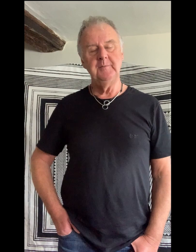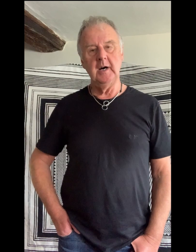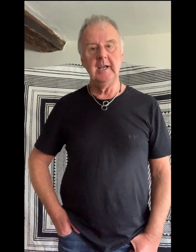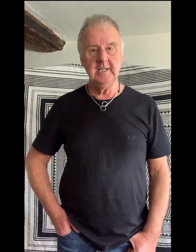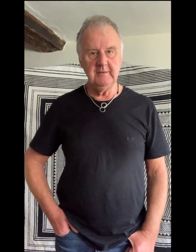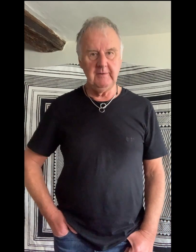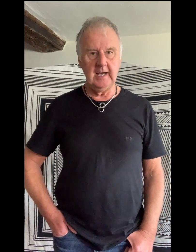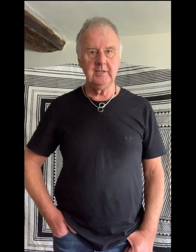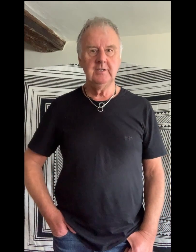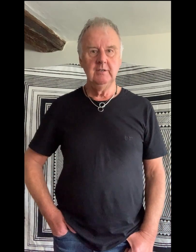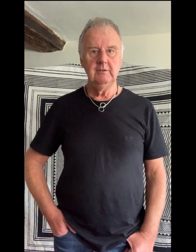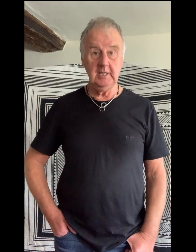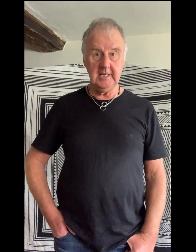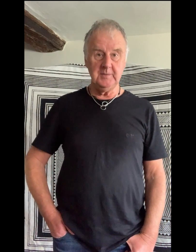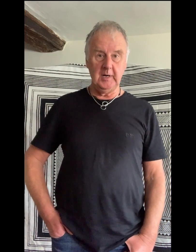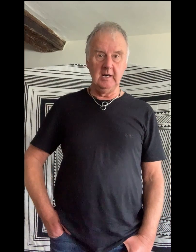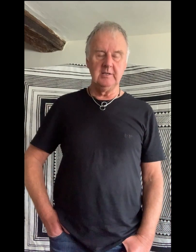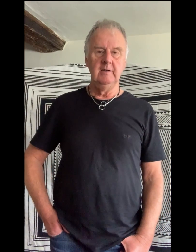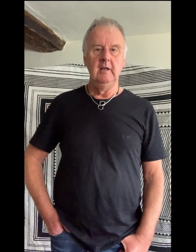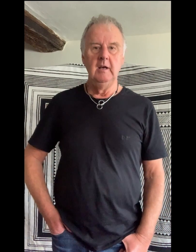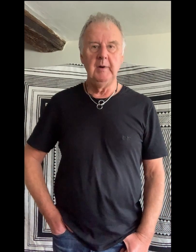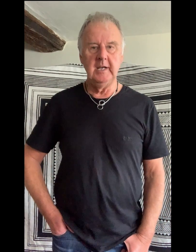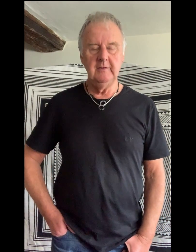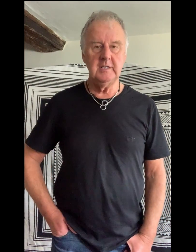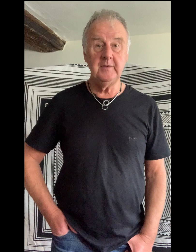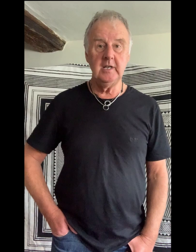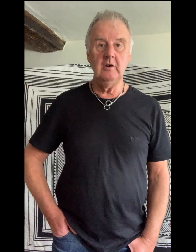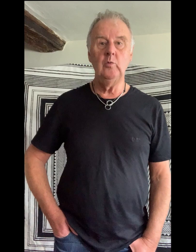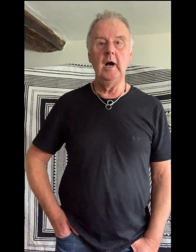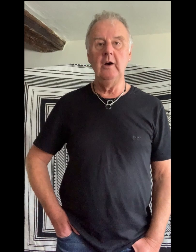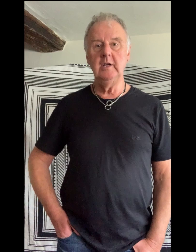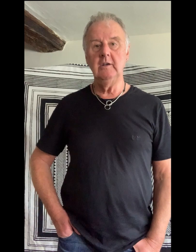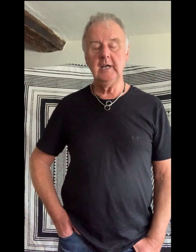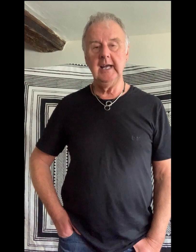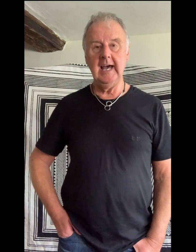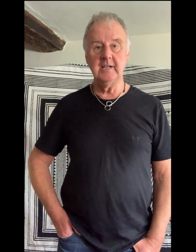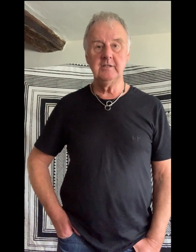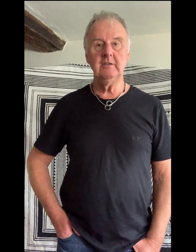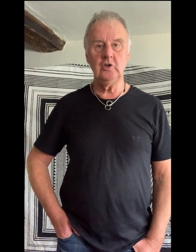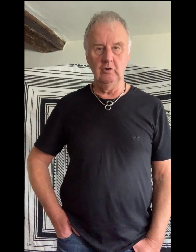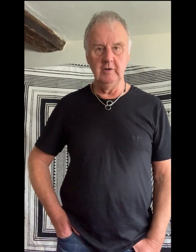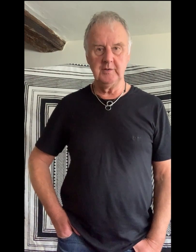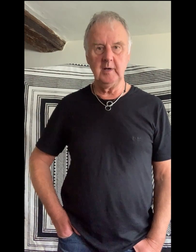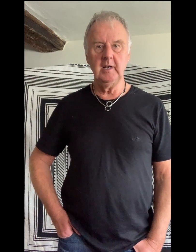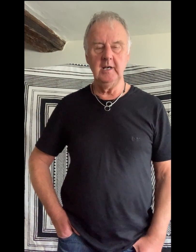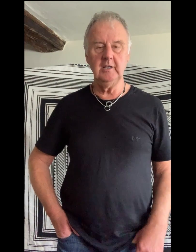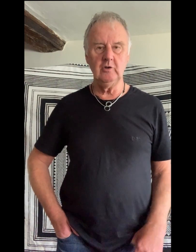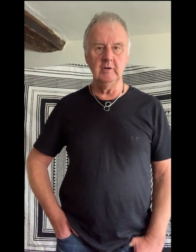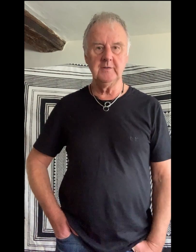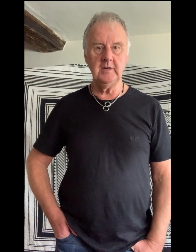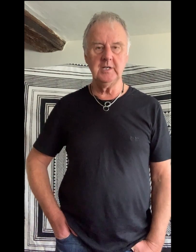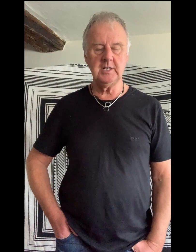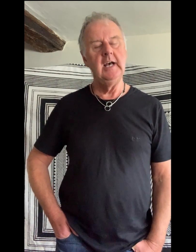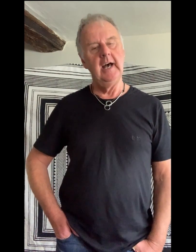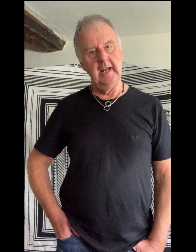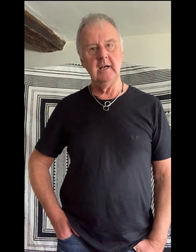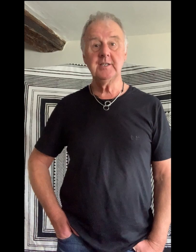mid part is in fact the lead part but in this video we're only looking at the chorus. We're going to learn the chorus first and I'll